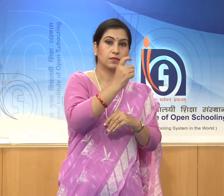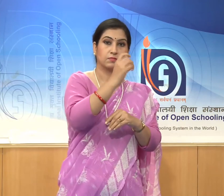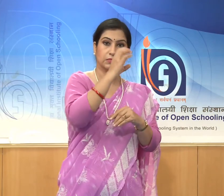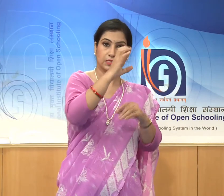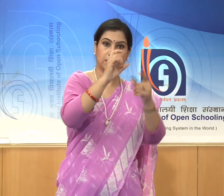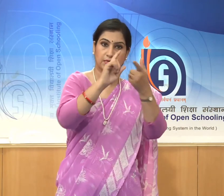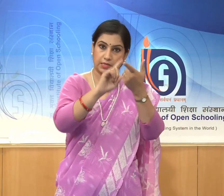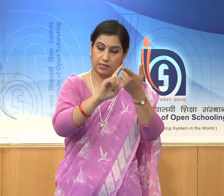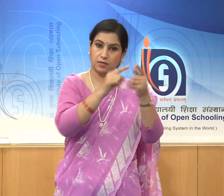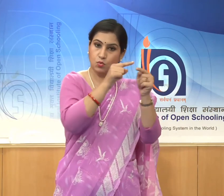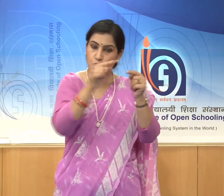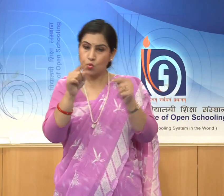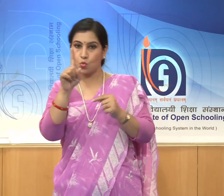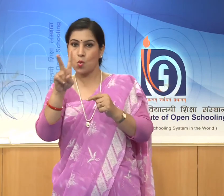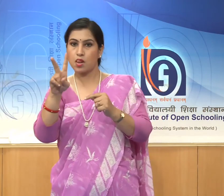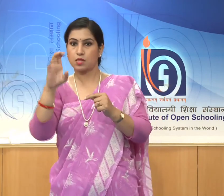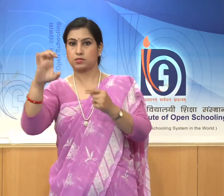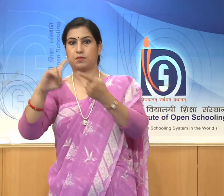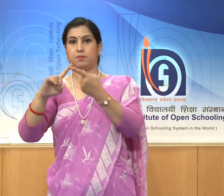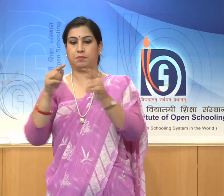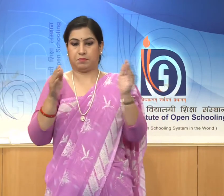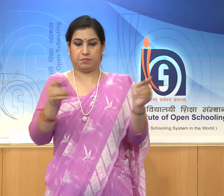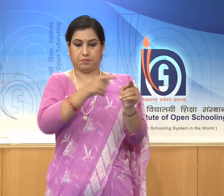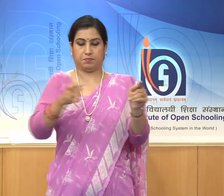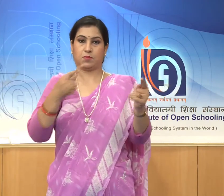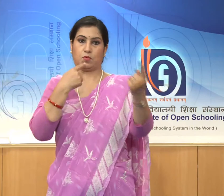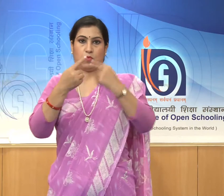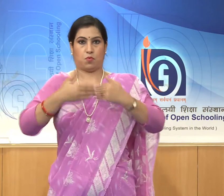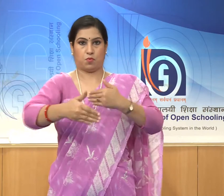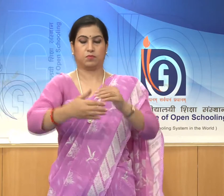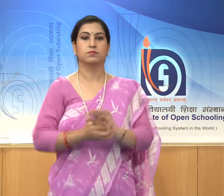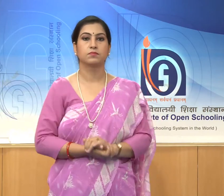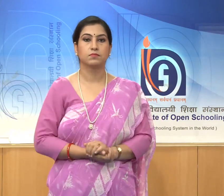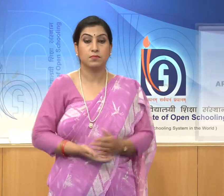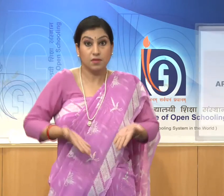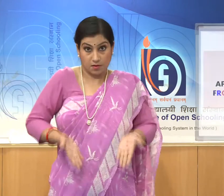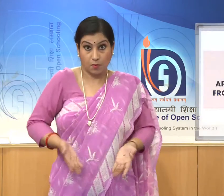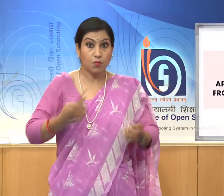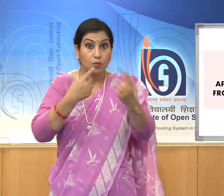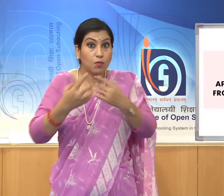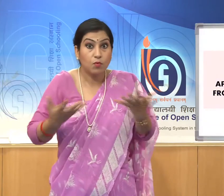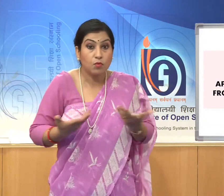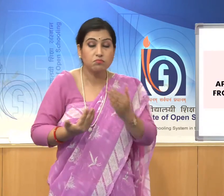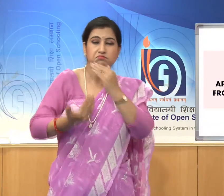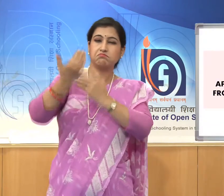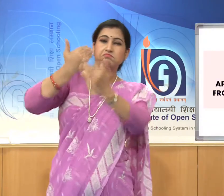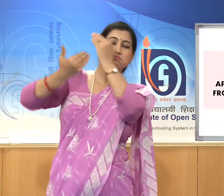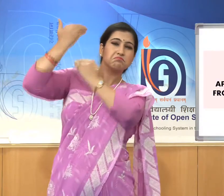to 12th century CE. Now we are discussing the History and